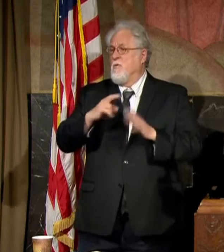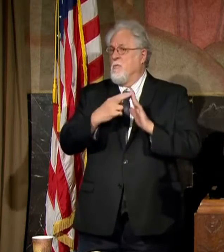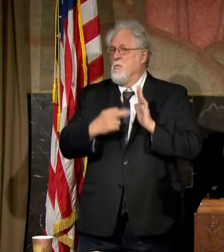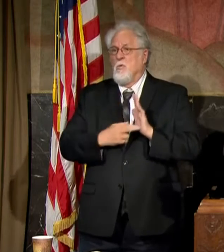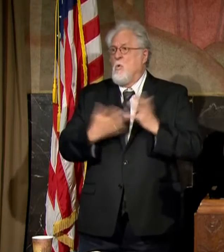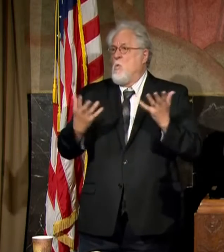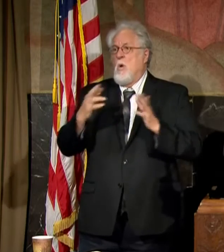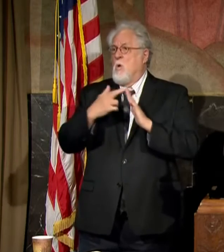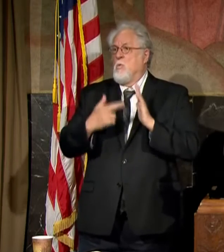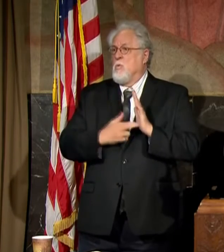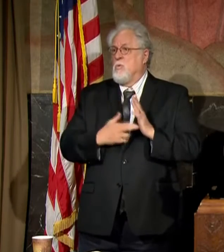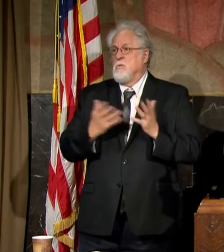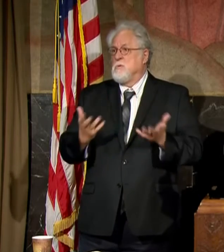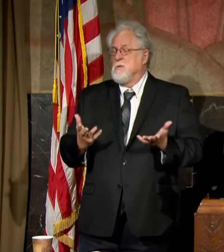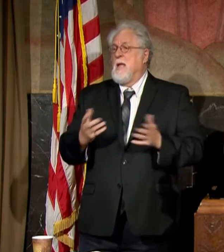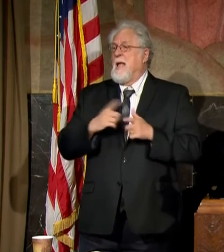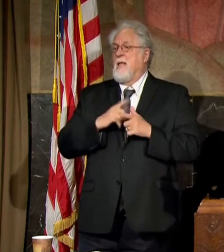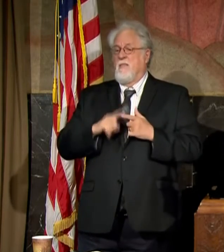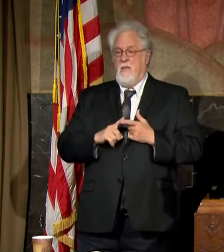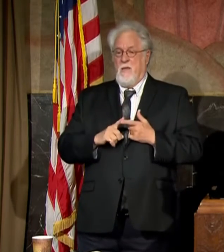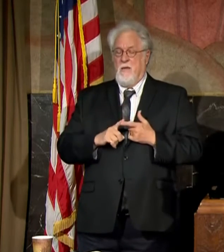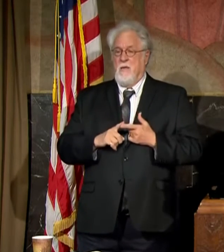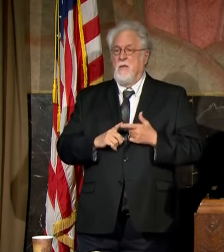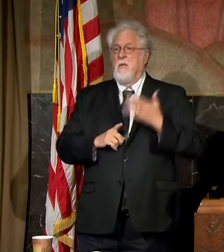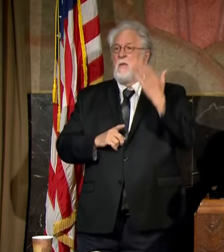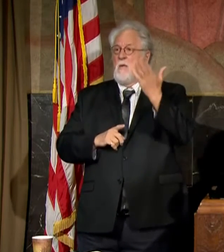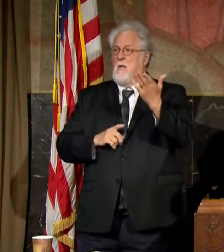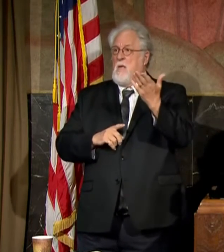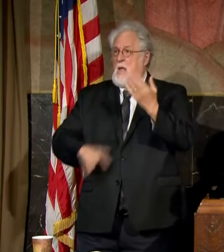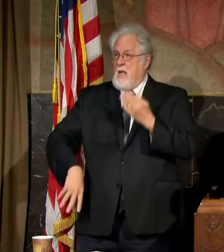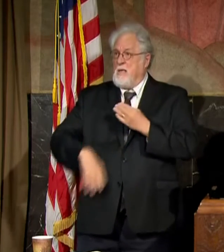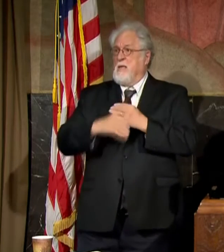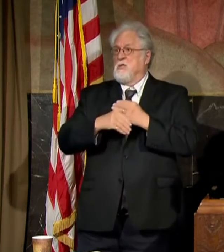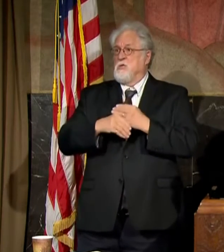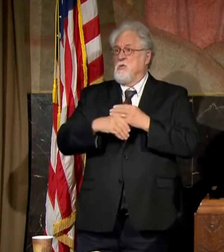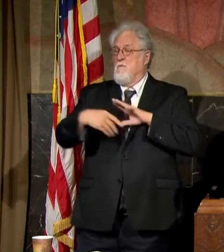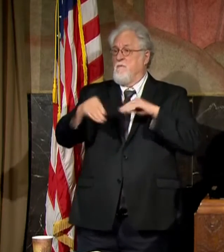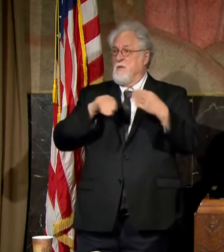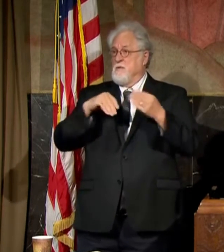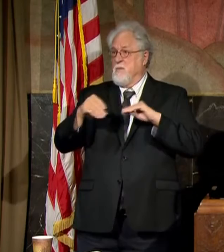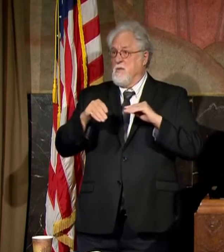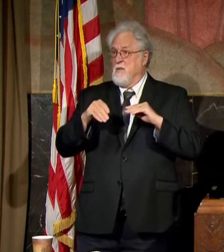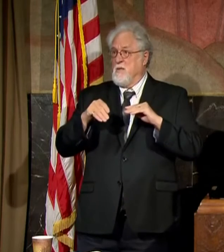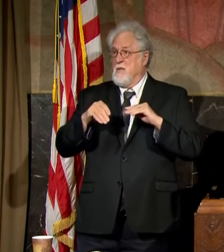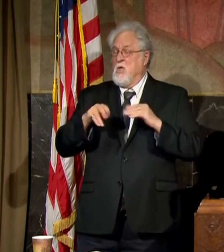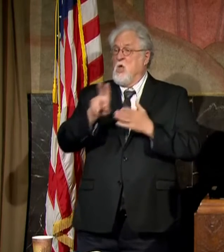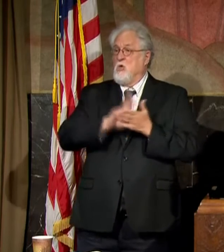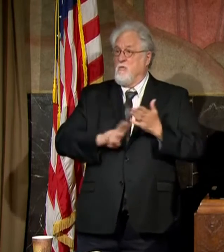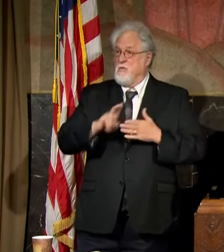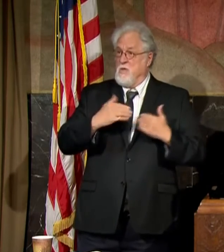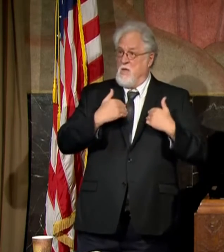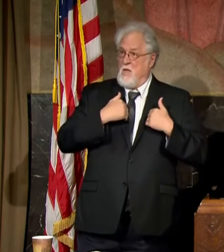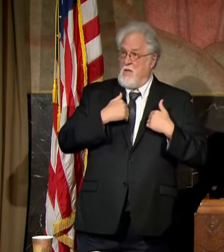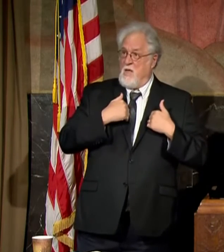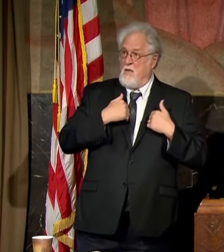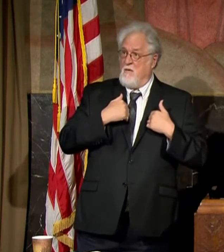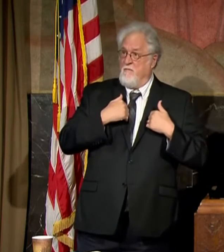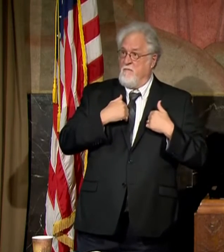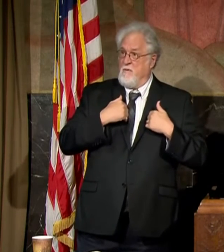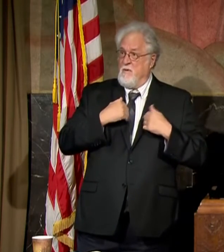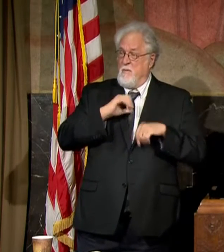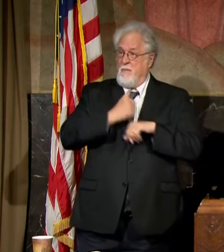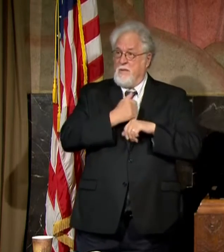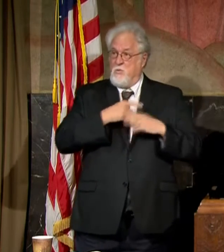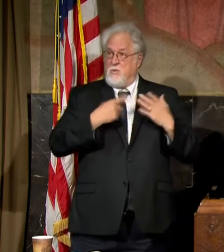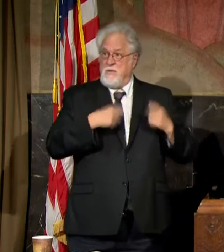those rules would be, and then what additional flexibility the university may have based on whatever's happening